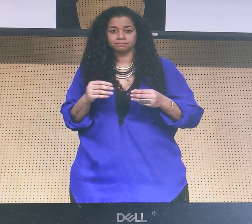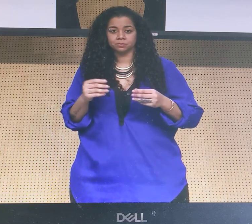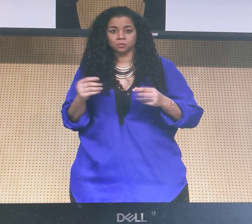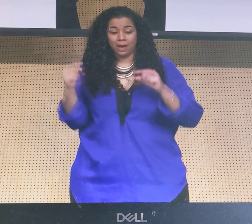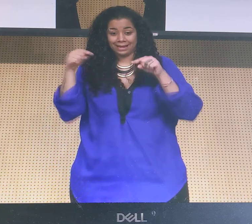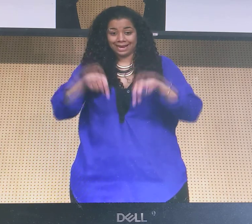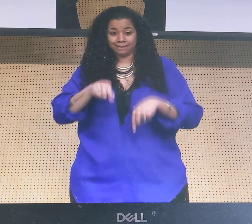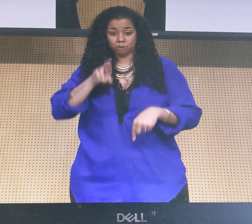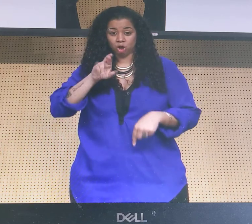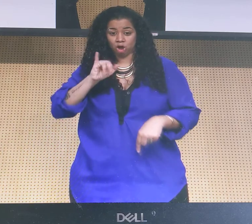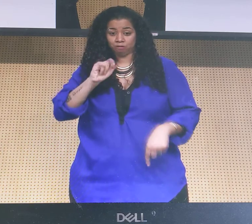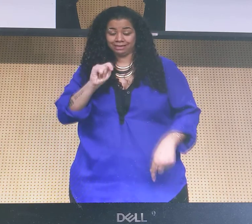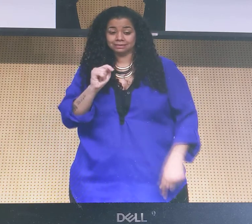Now, have a story.